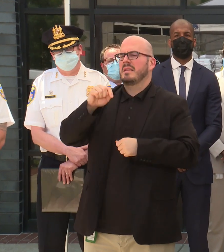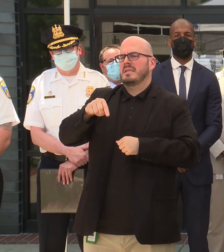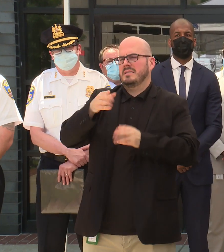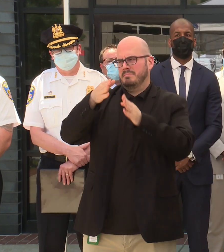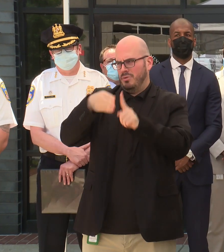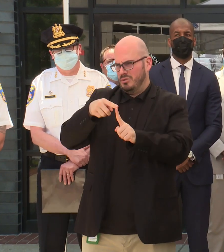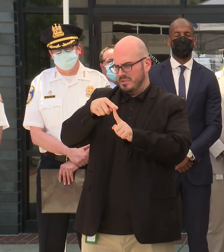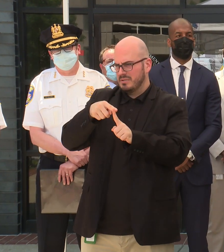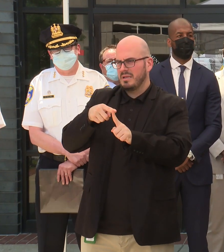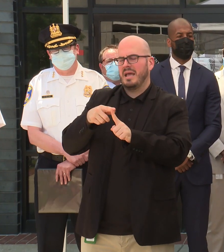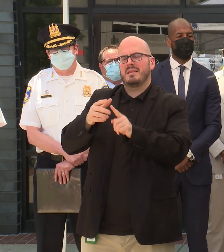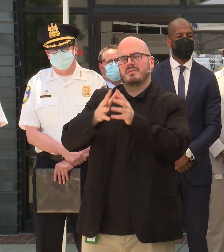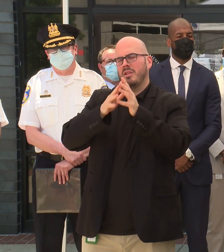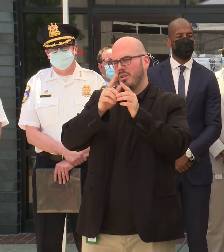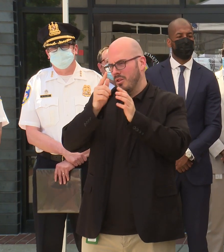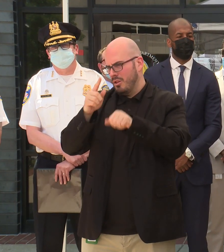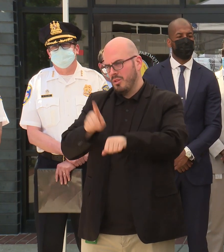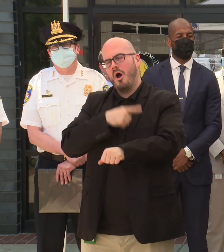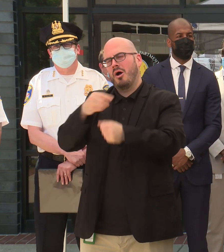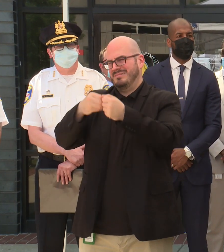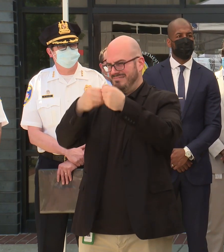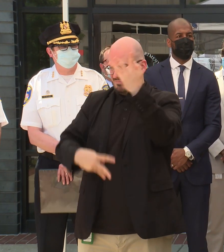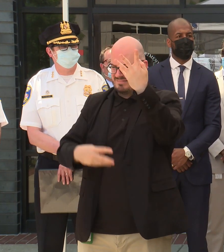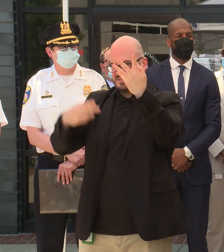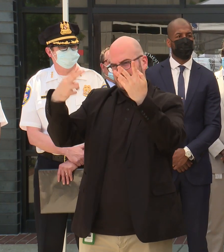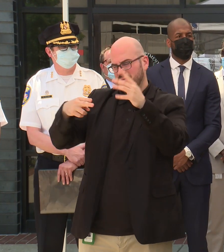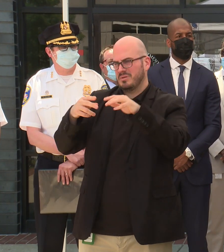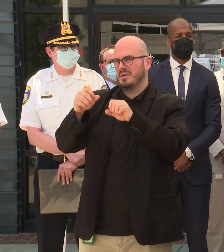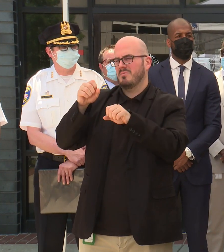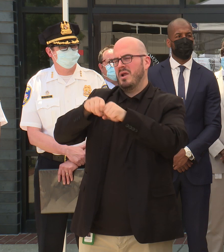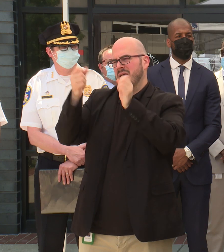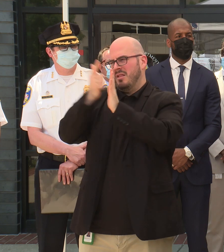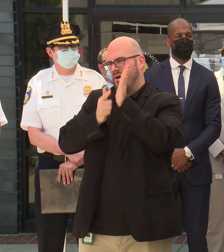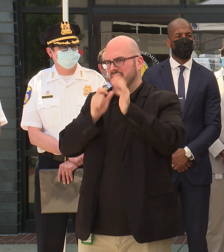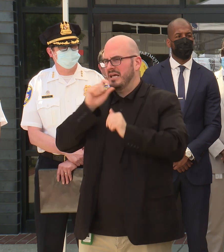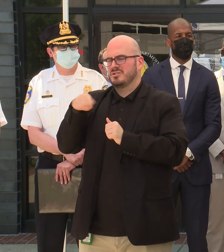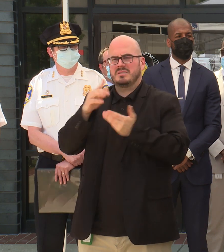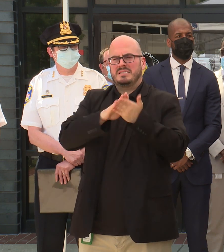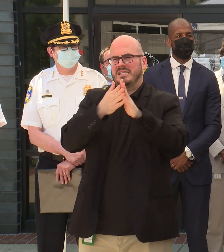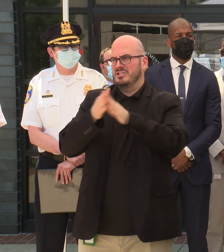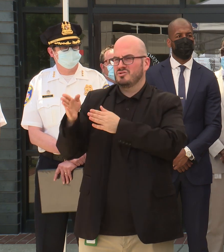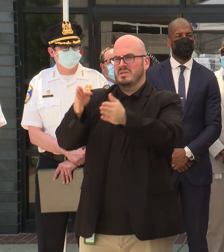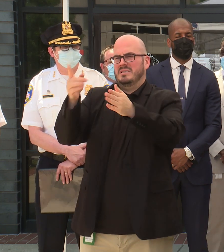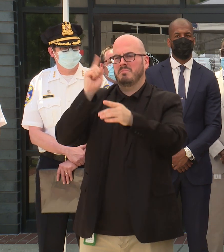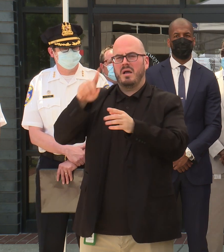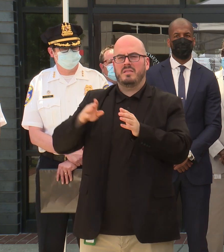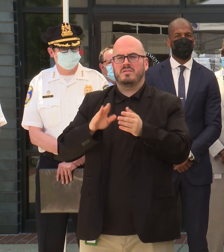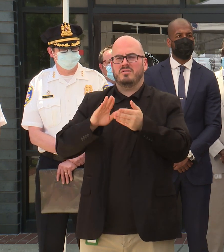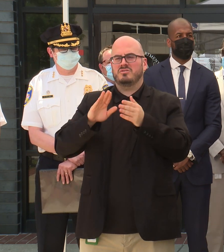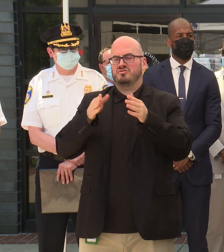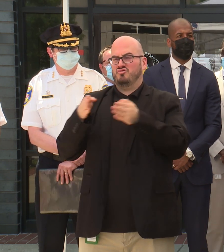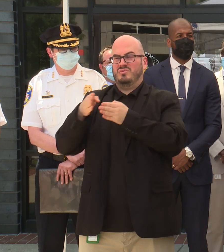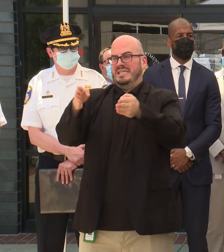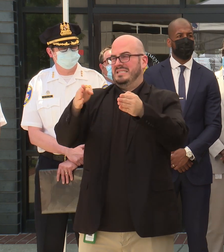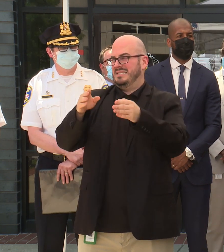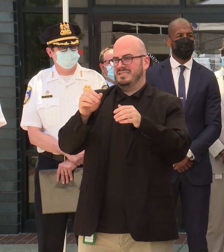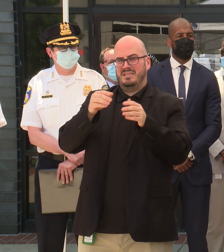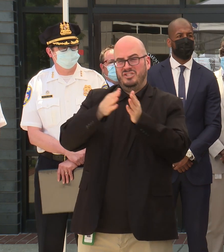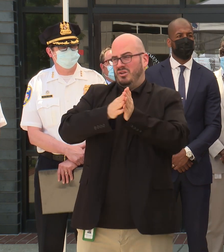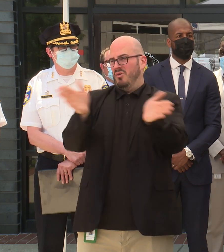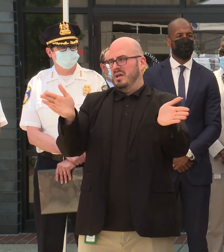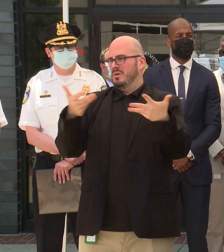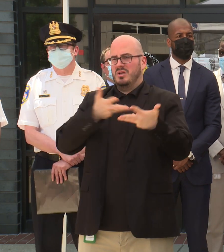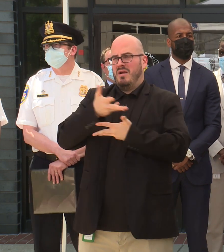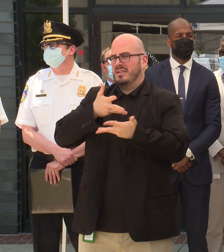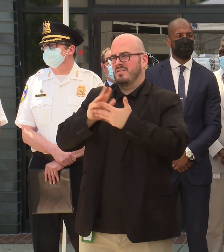had a lengthy record. And Alexa, I think this goes to the point of not just city streets, but the streets period. This person was interacting